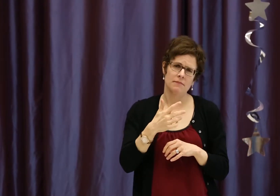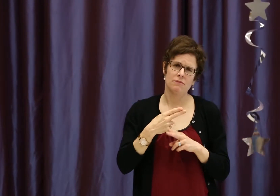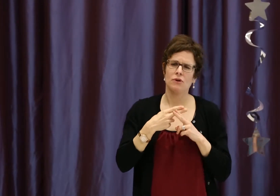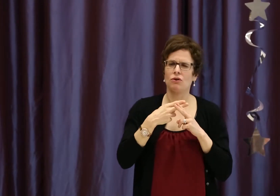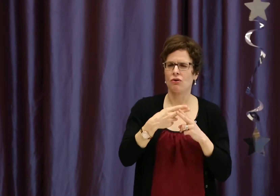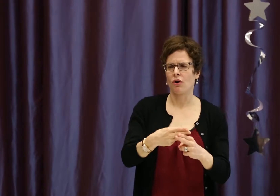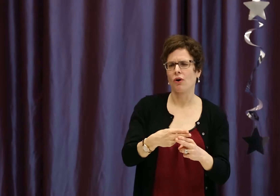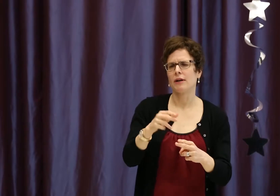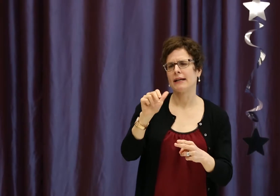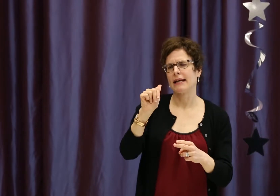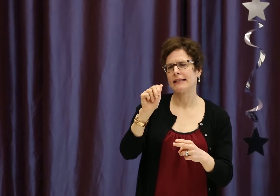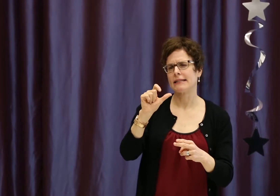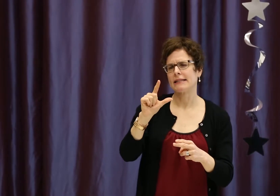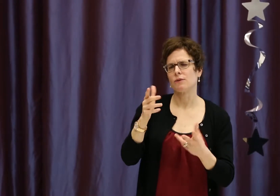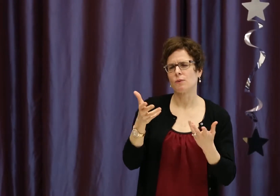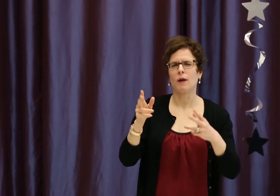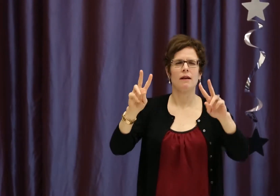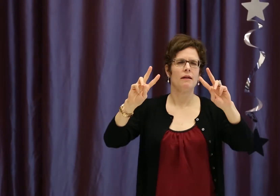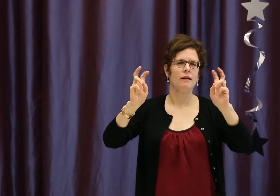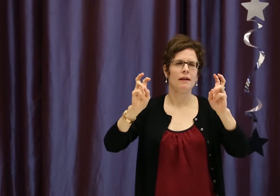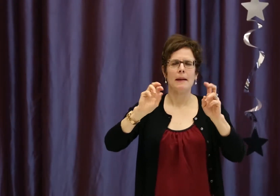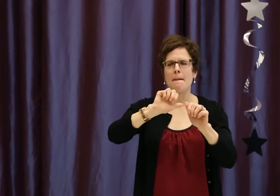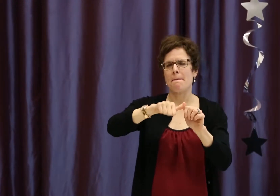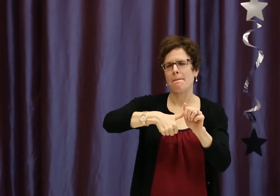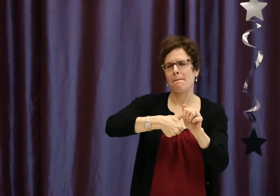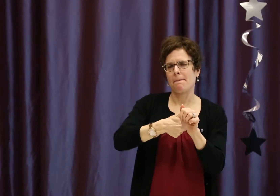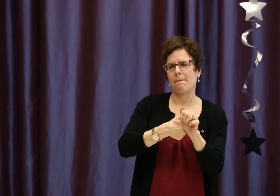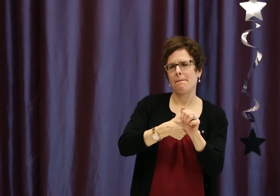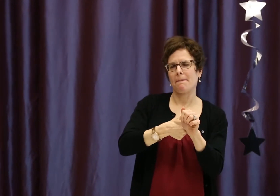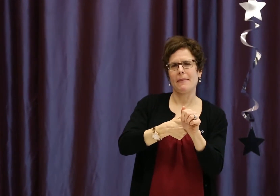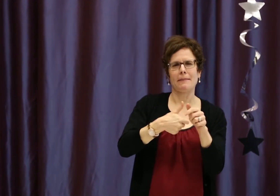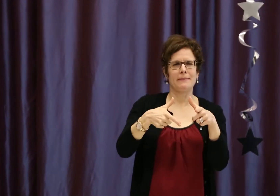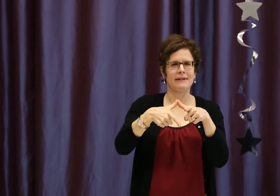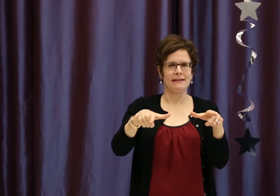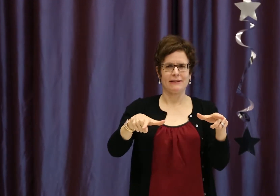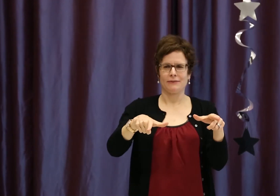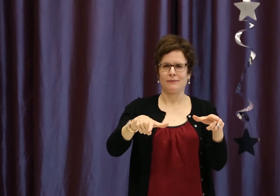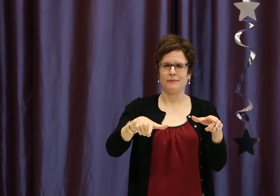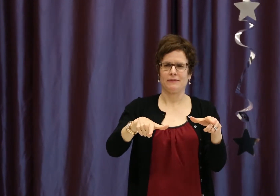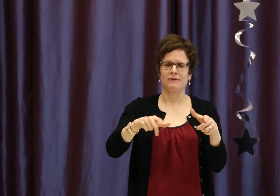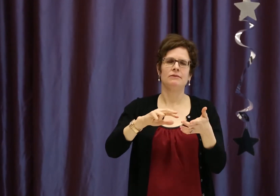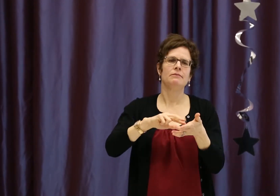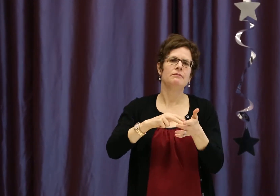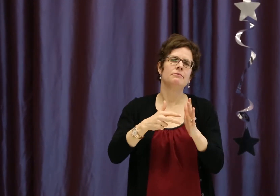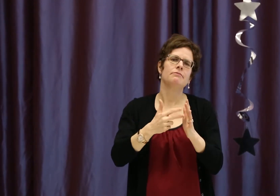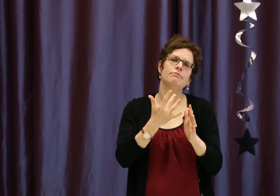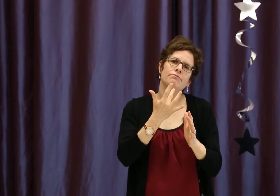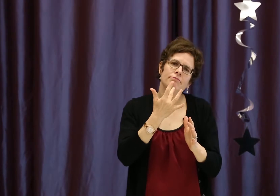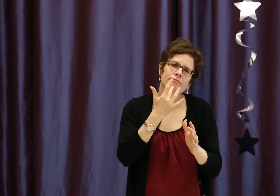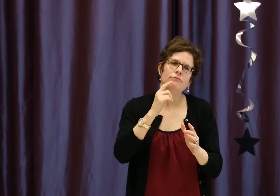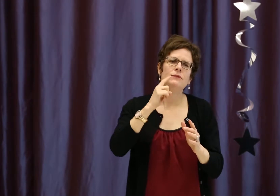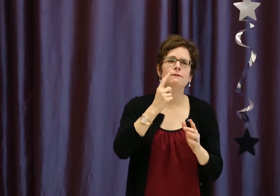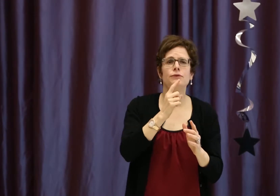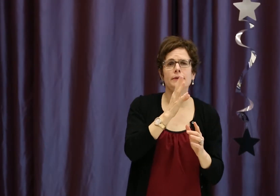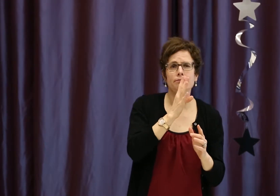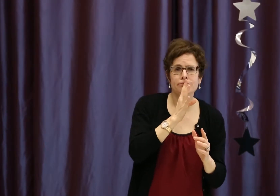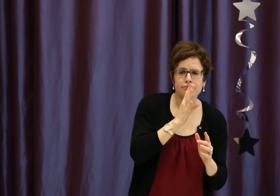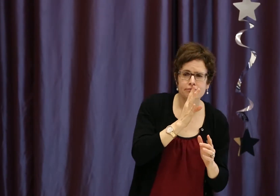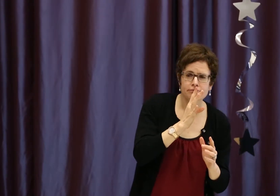These particular parents deemed ASL as a backup language. So, they preferred